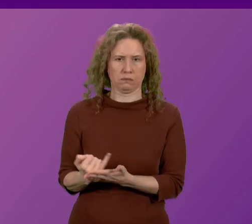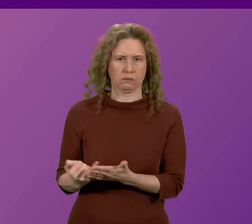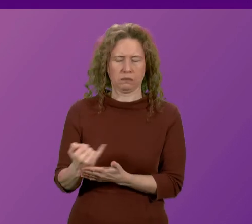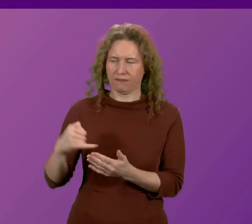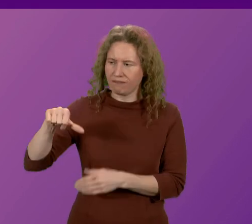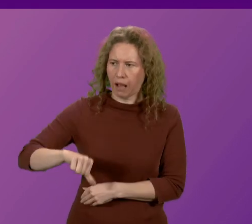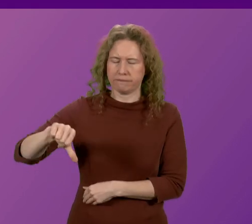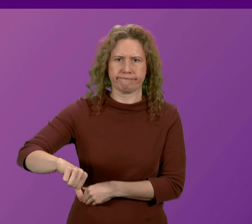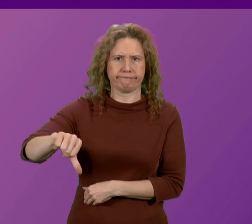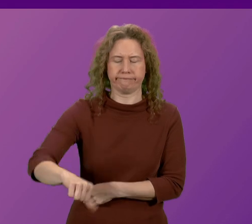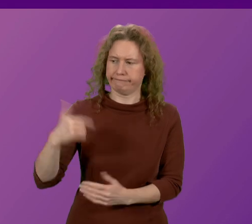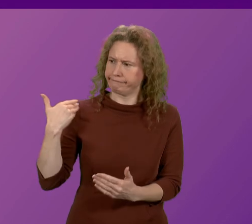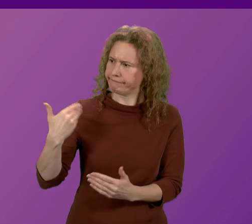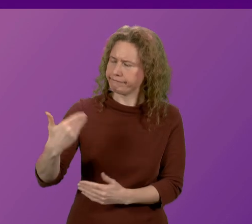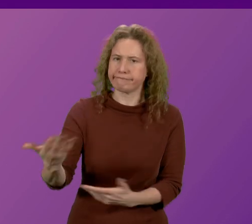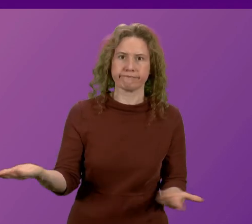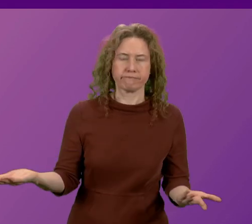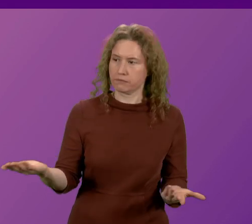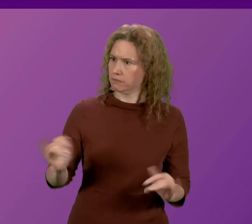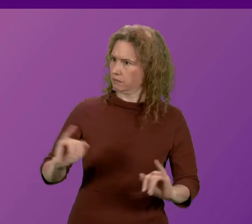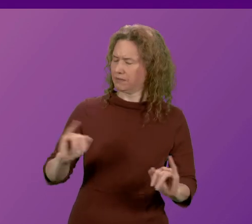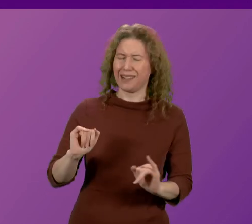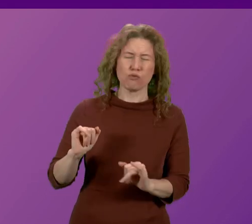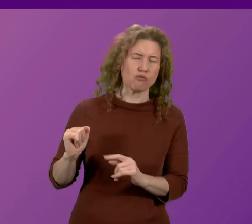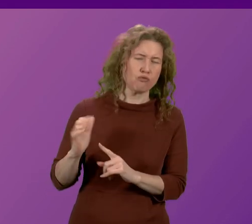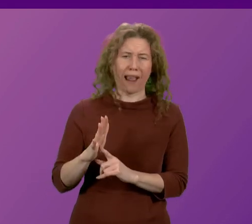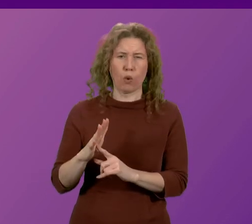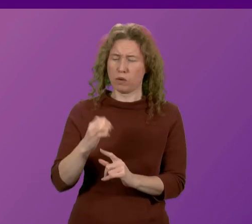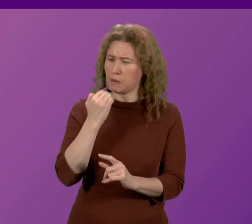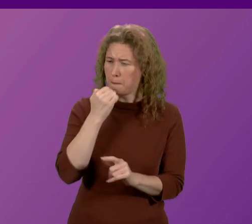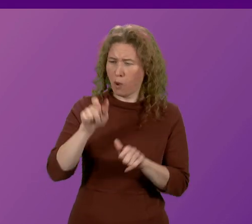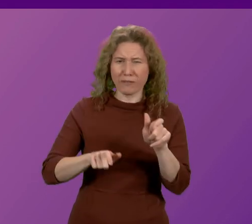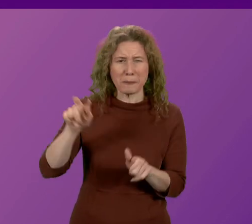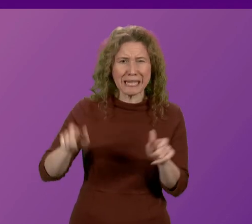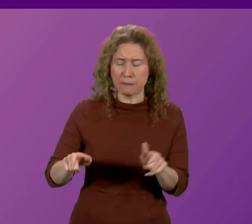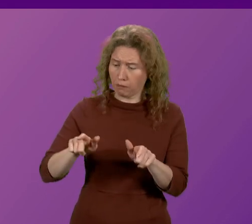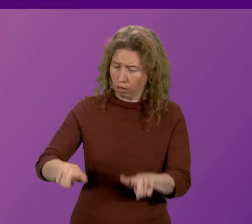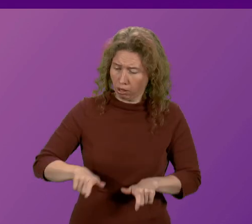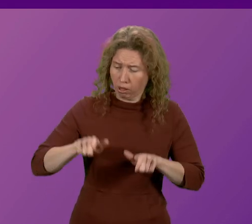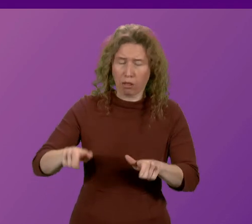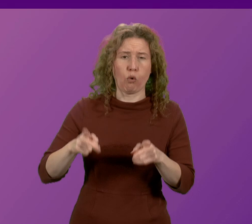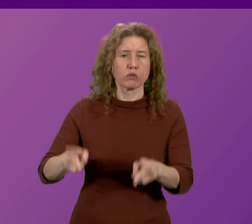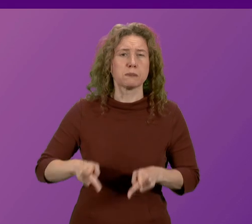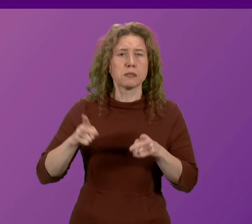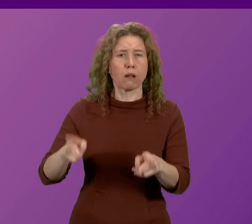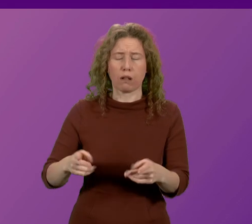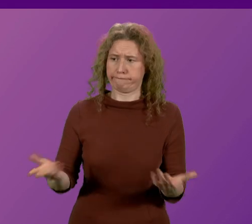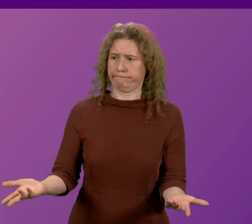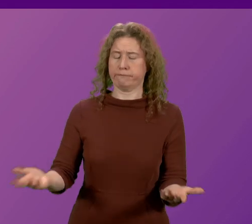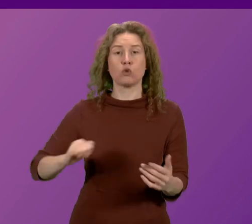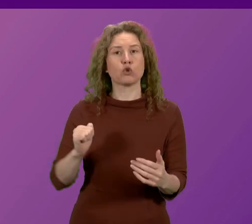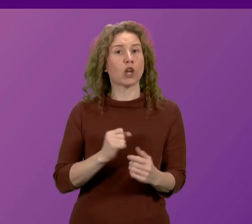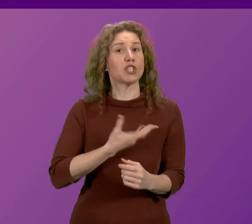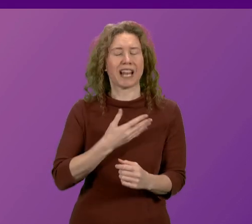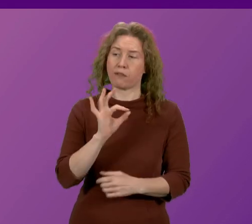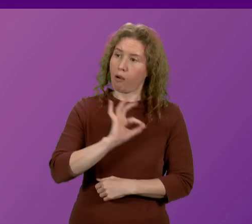of failure with devastating consequences. Record levels of delayed discharge on this government's watch. Now Scottish Labour has called